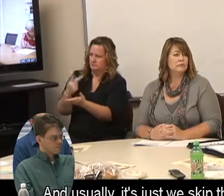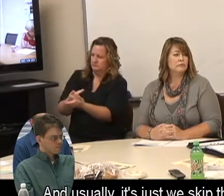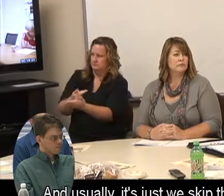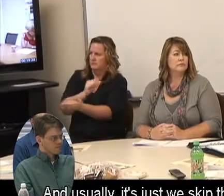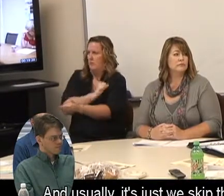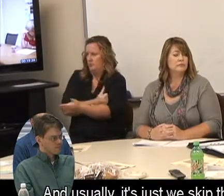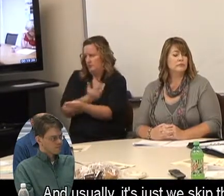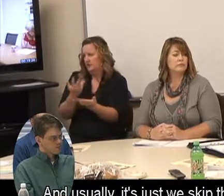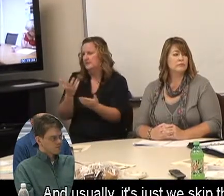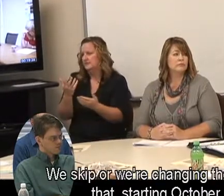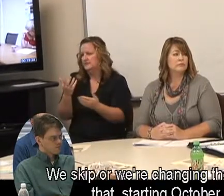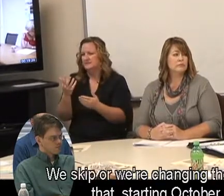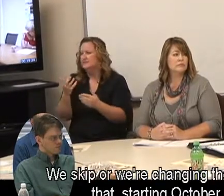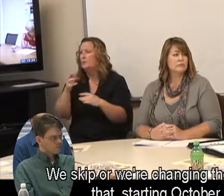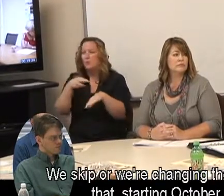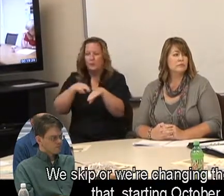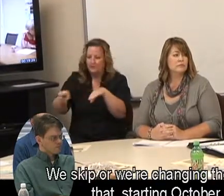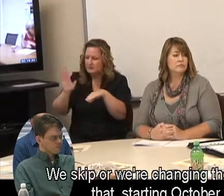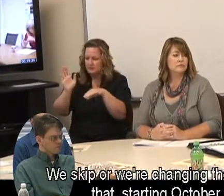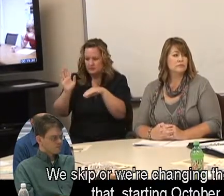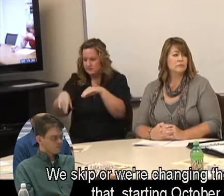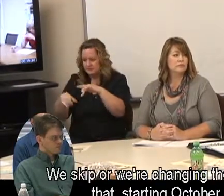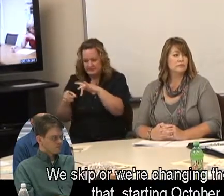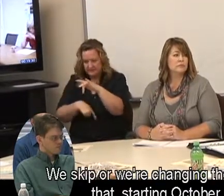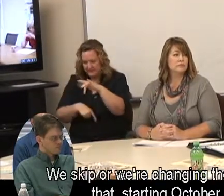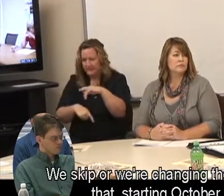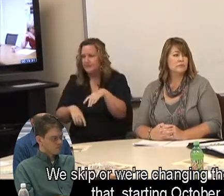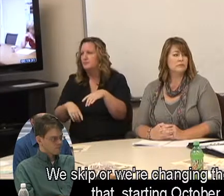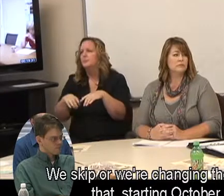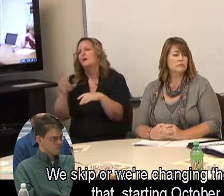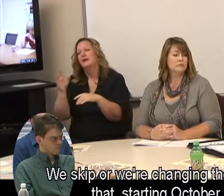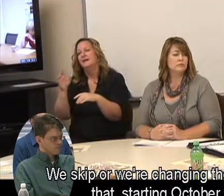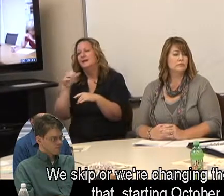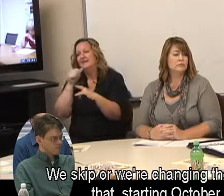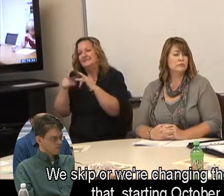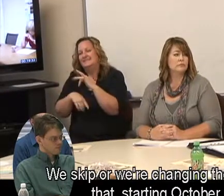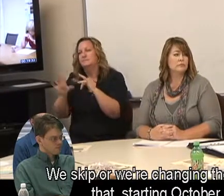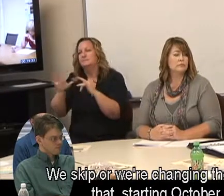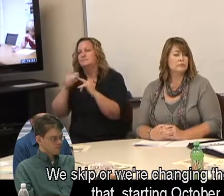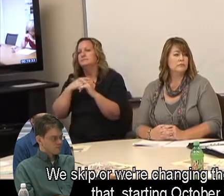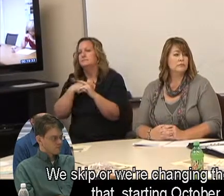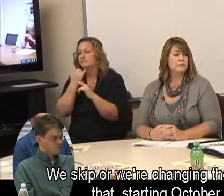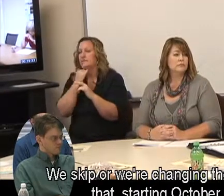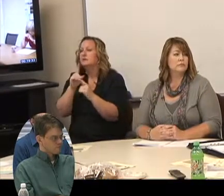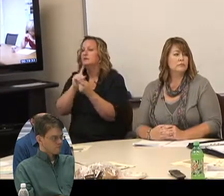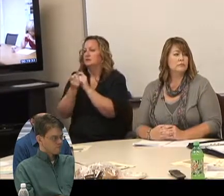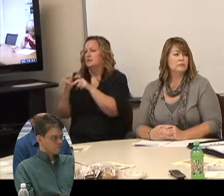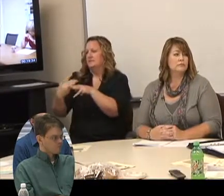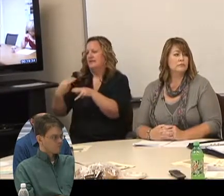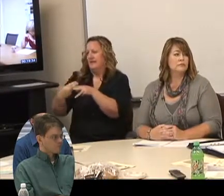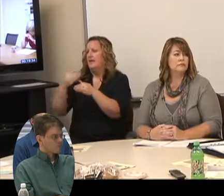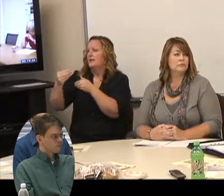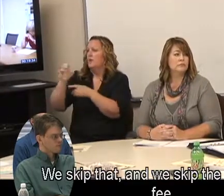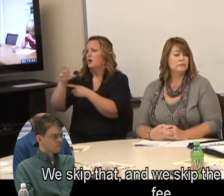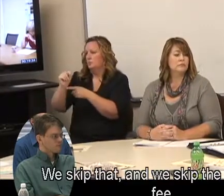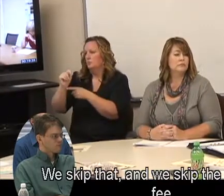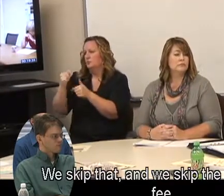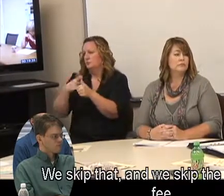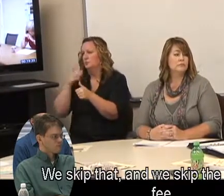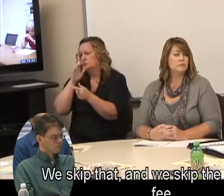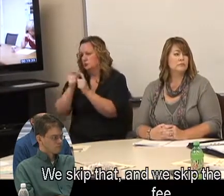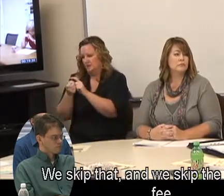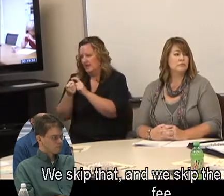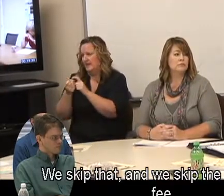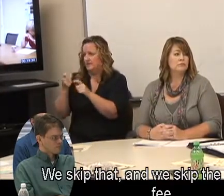you know, we skip the referral. Well, we're changing the name of that starting October 1. But we skip